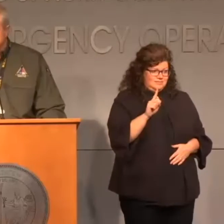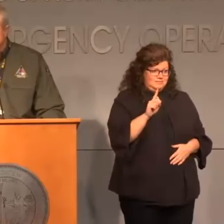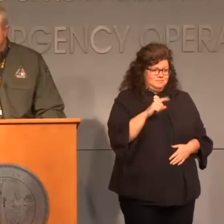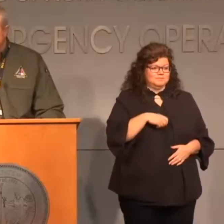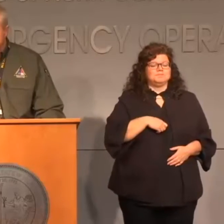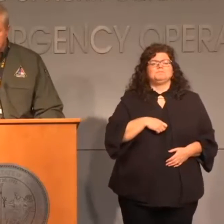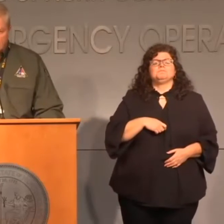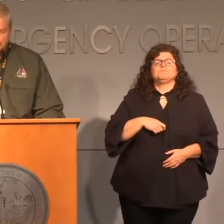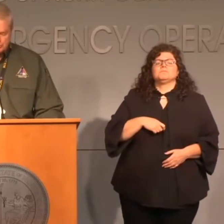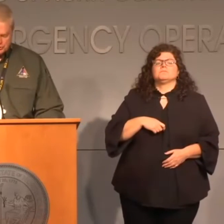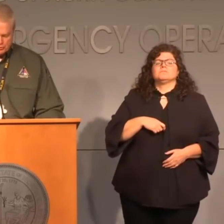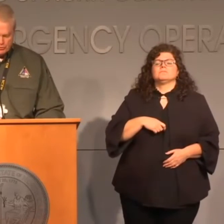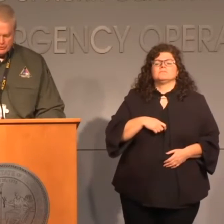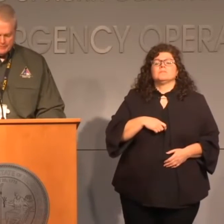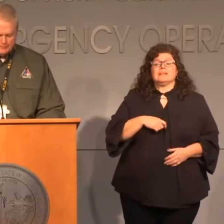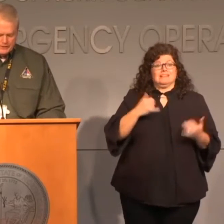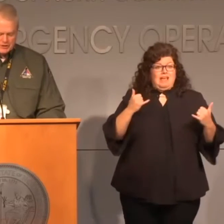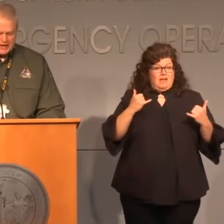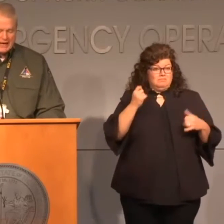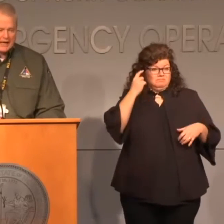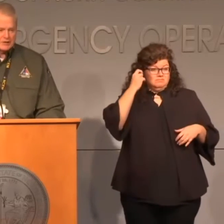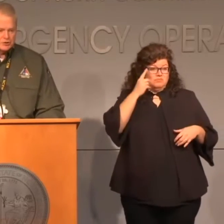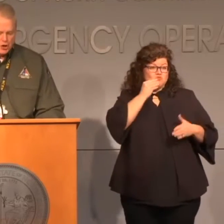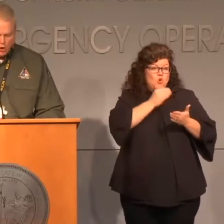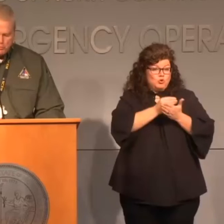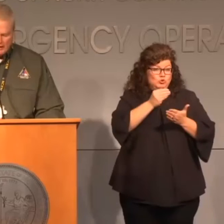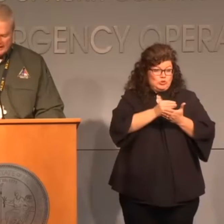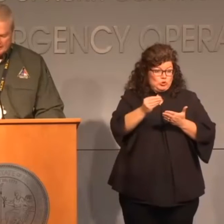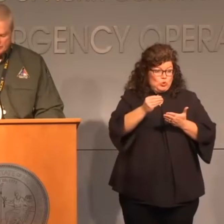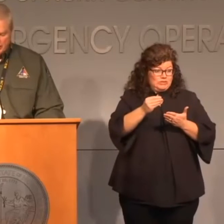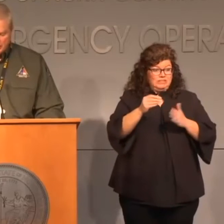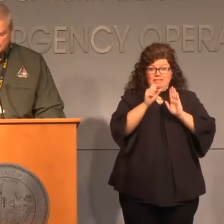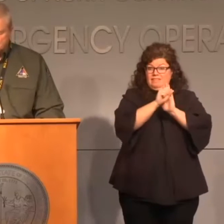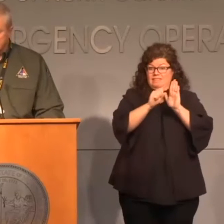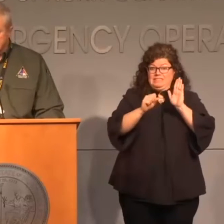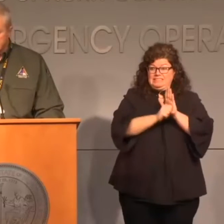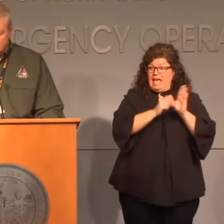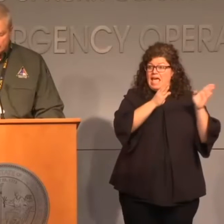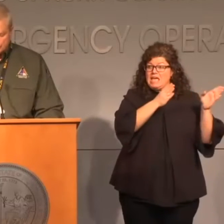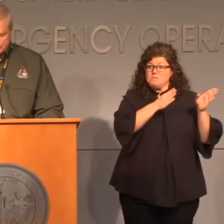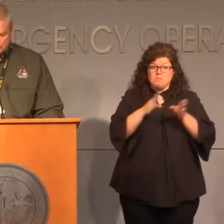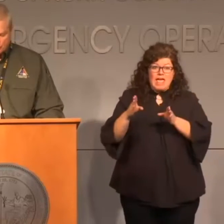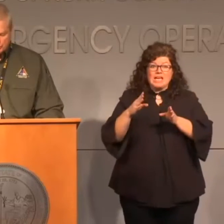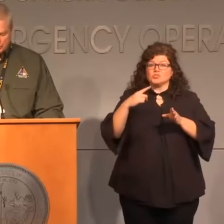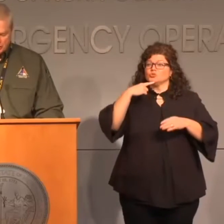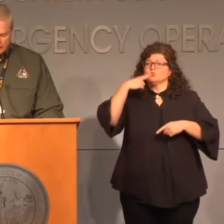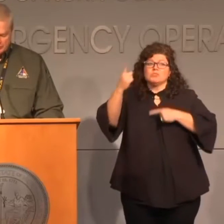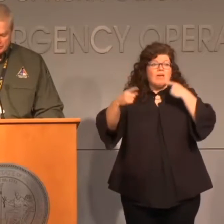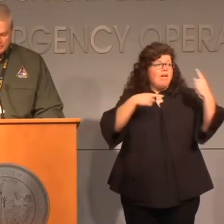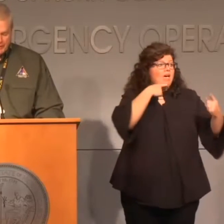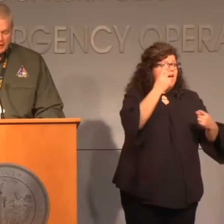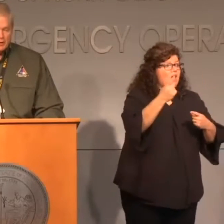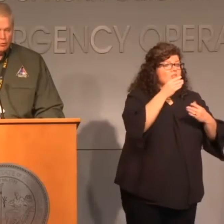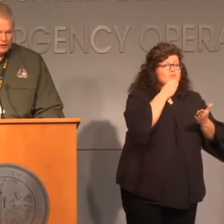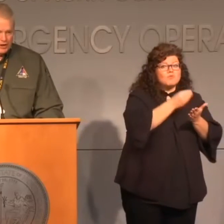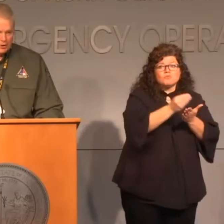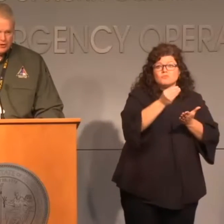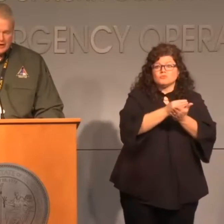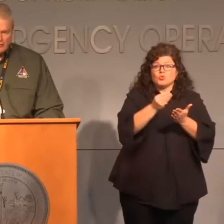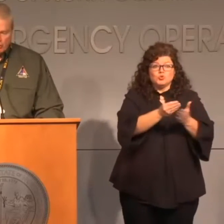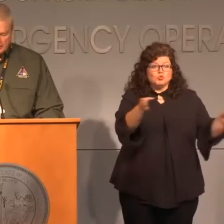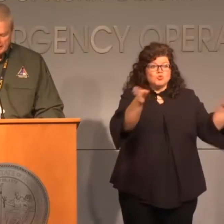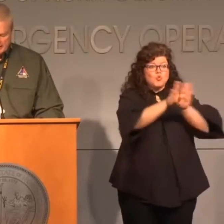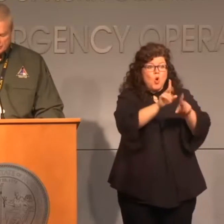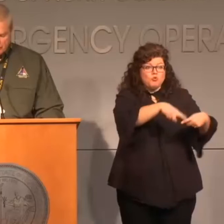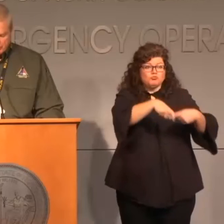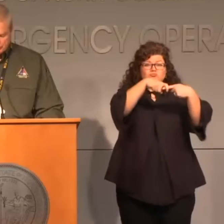address concerns about grocery stores. The state has no plans to direct grocery stores to close. We know